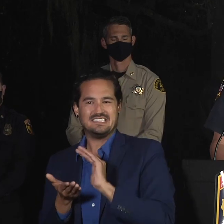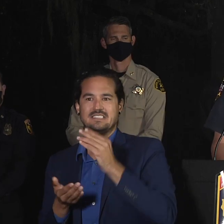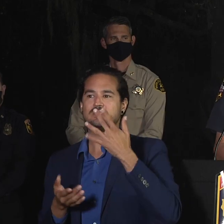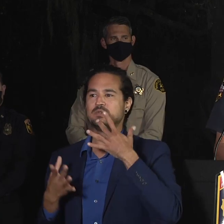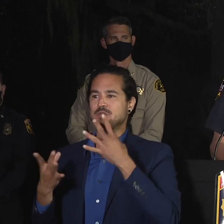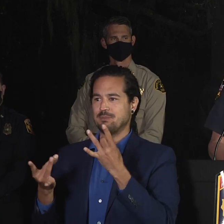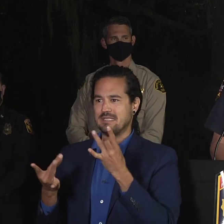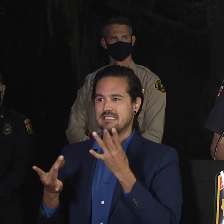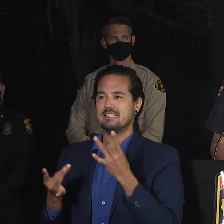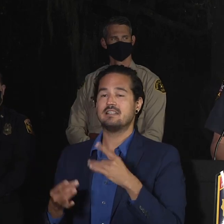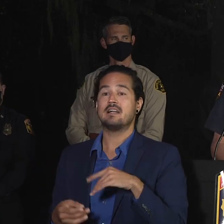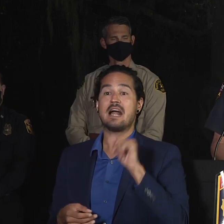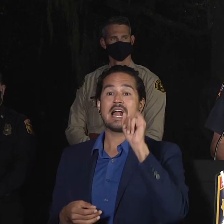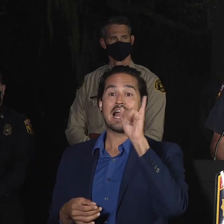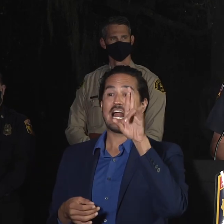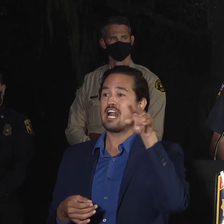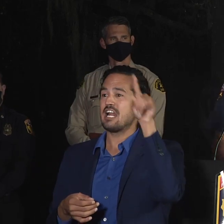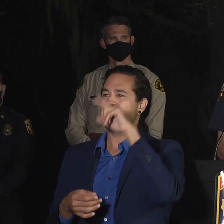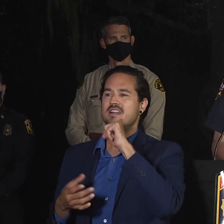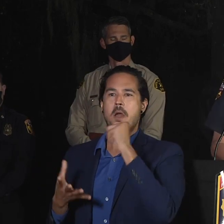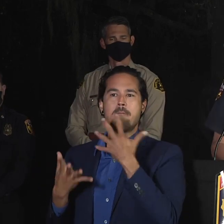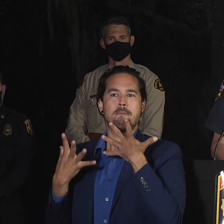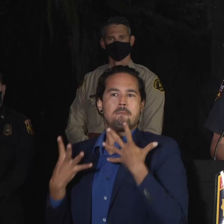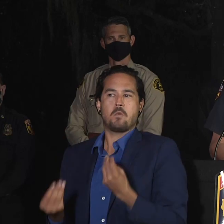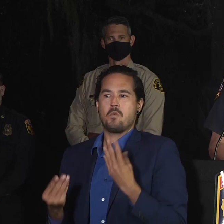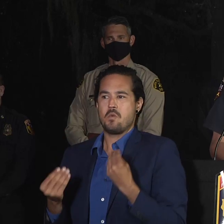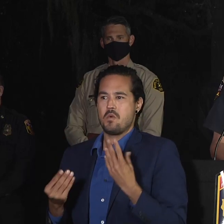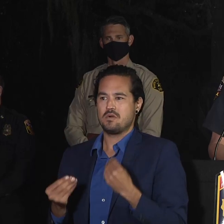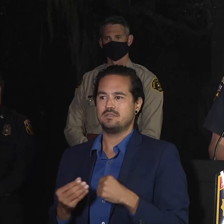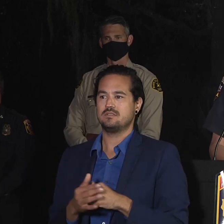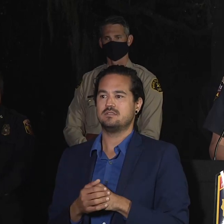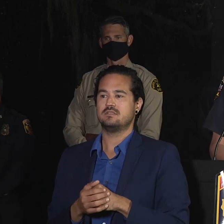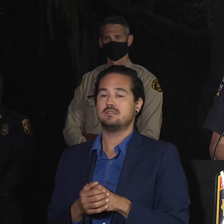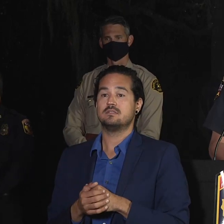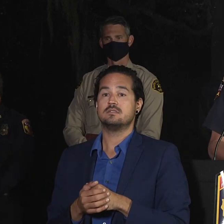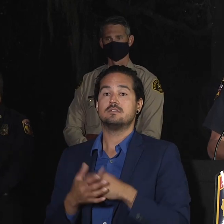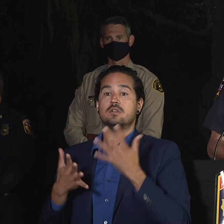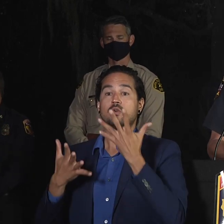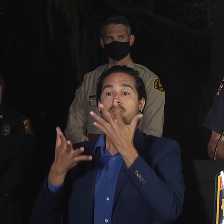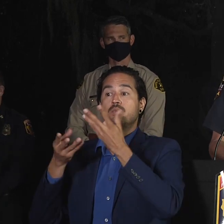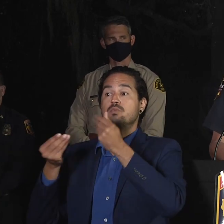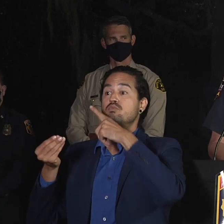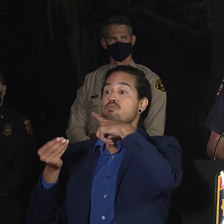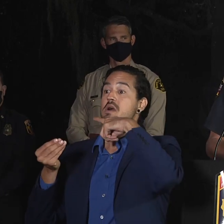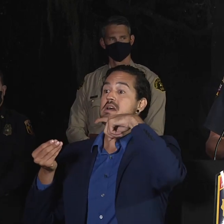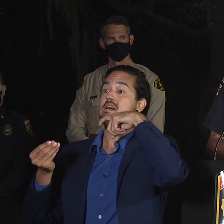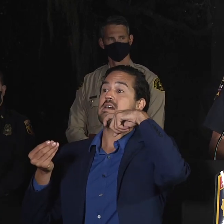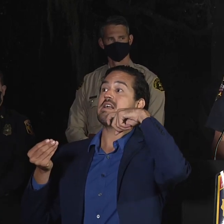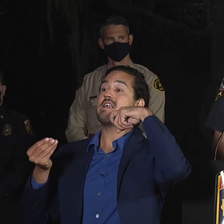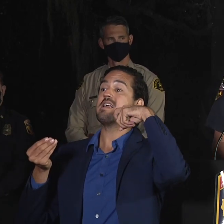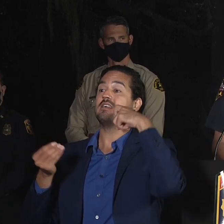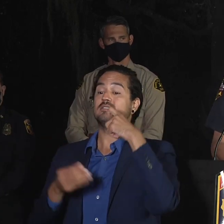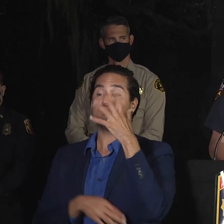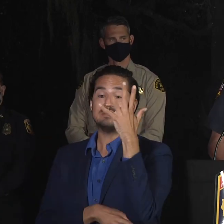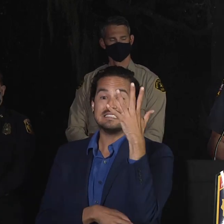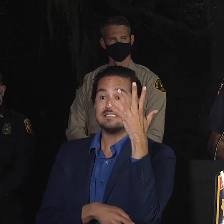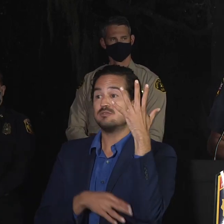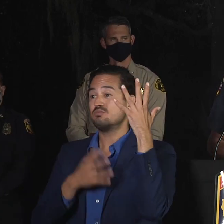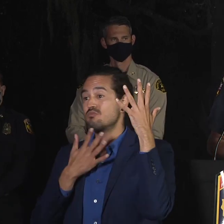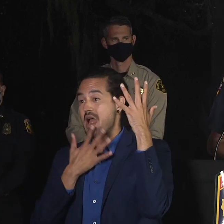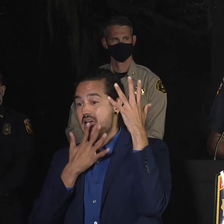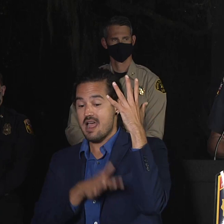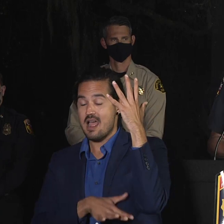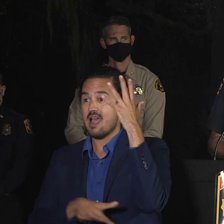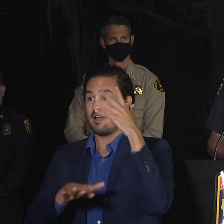obtain over this latest weather, that's going to drop. So the weather's hotter and drier, the fuels become drier.